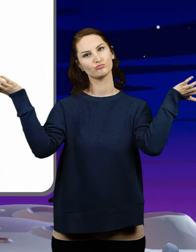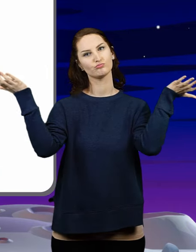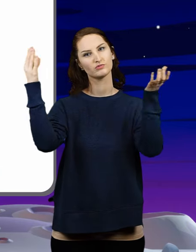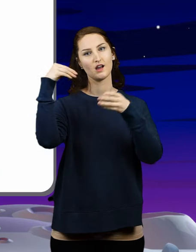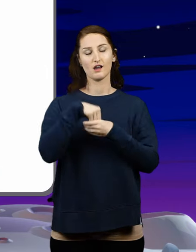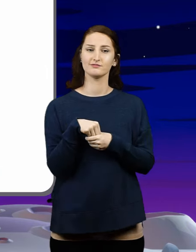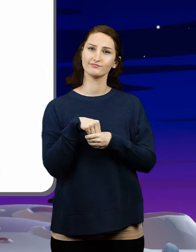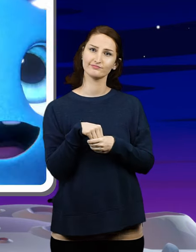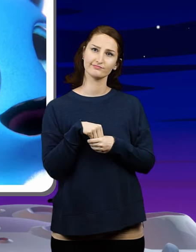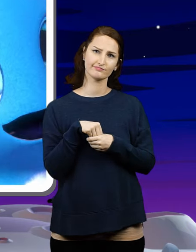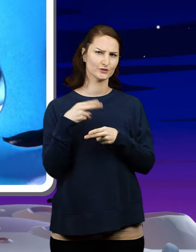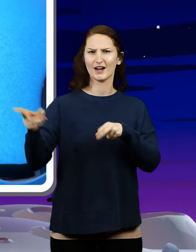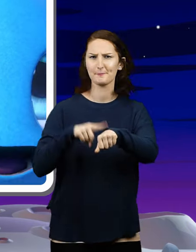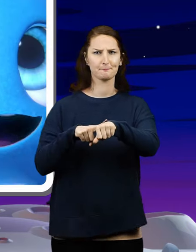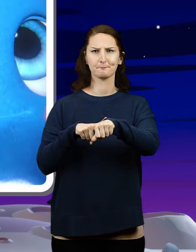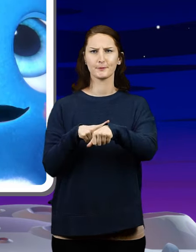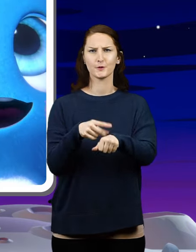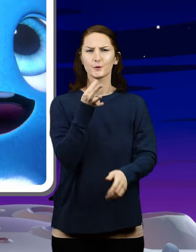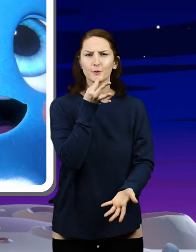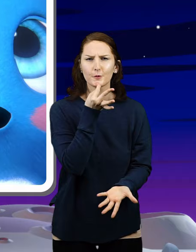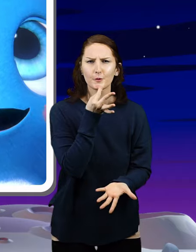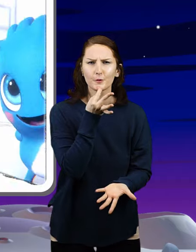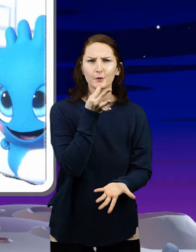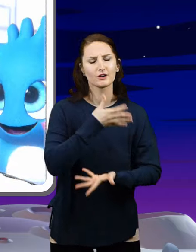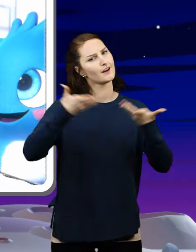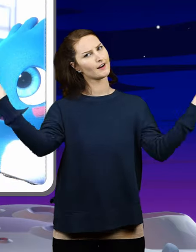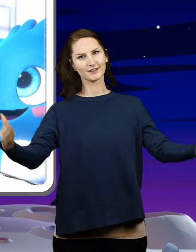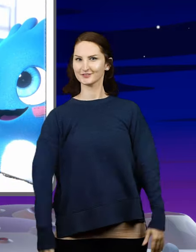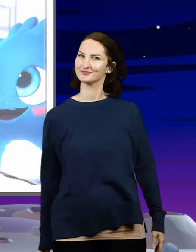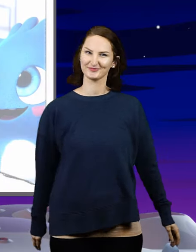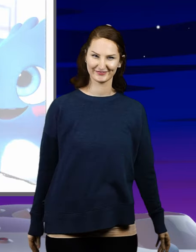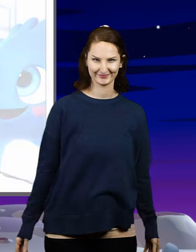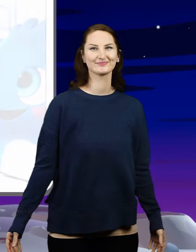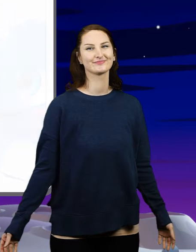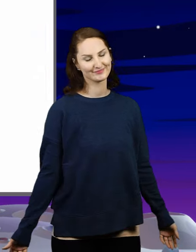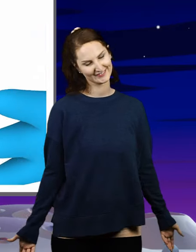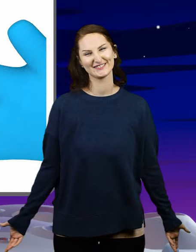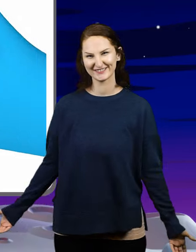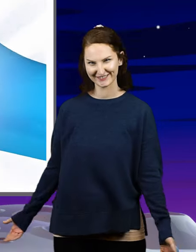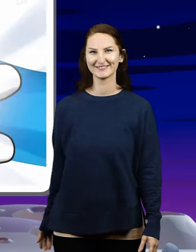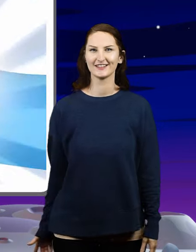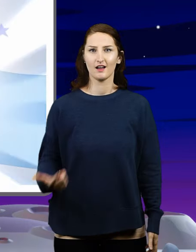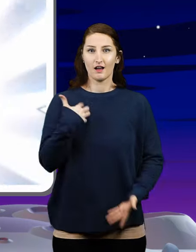gone I'll gone be gone Take on me